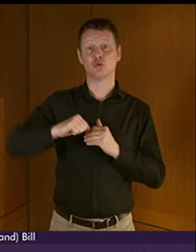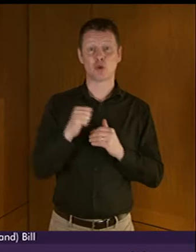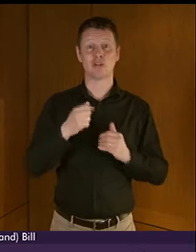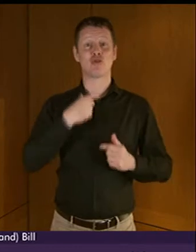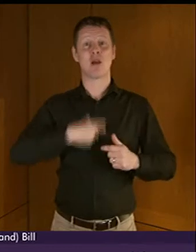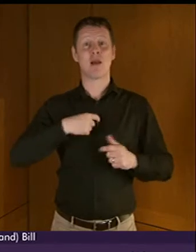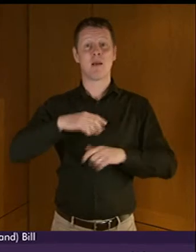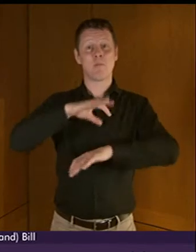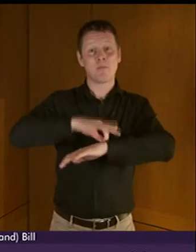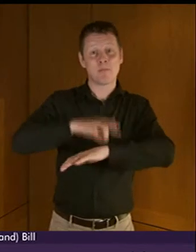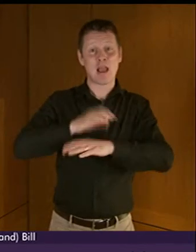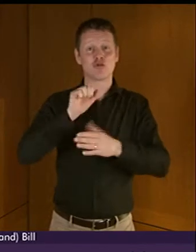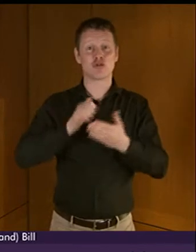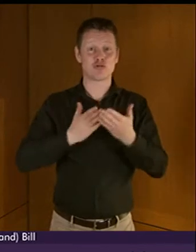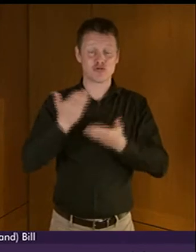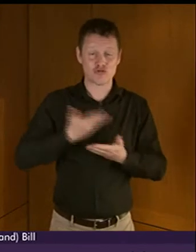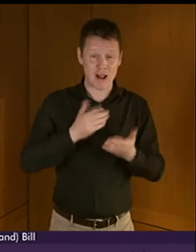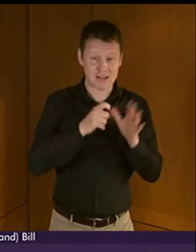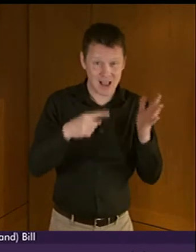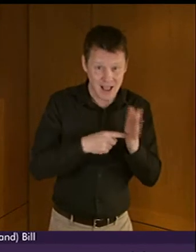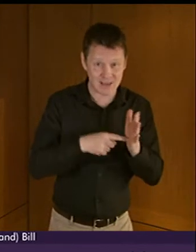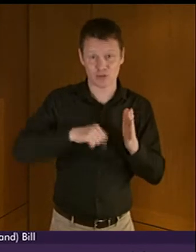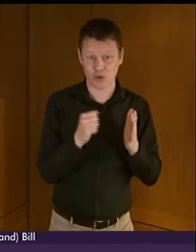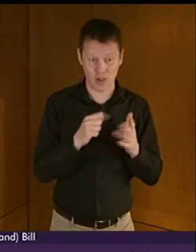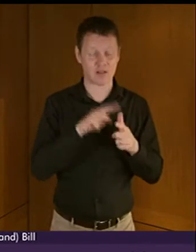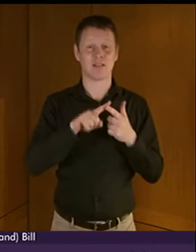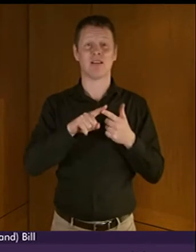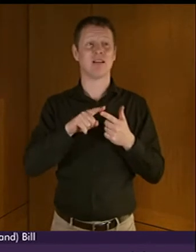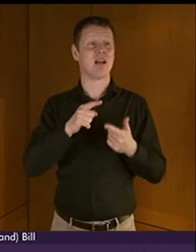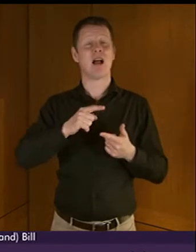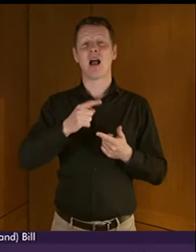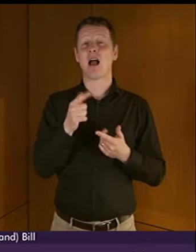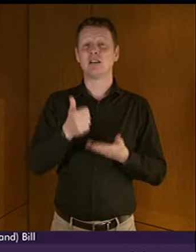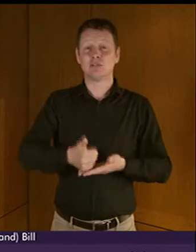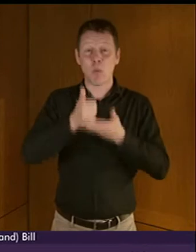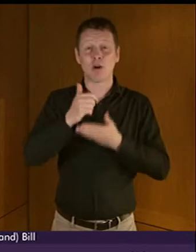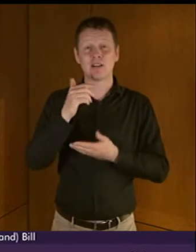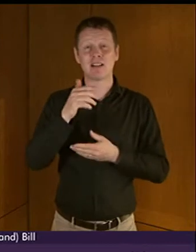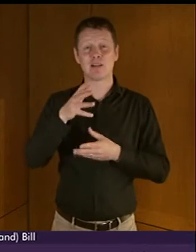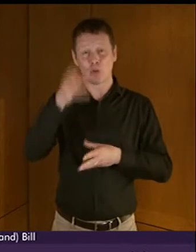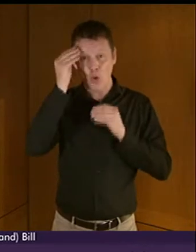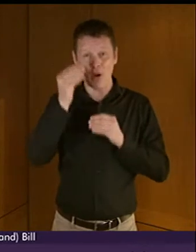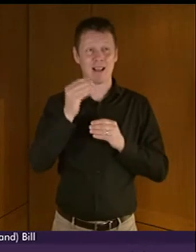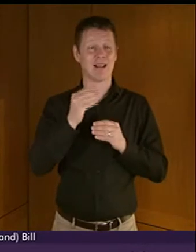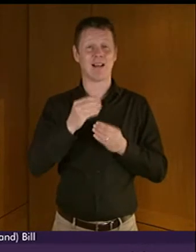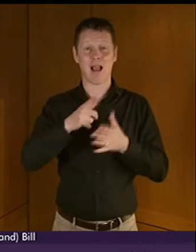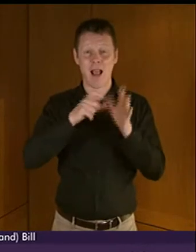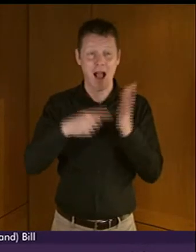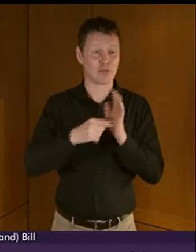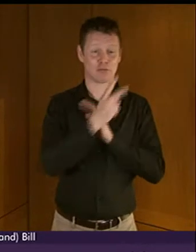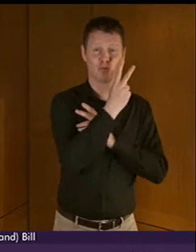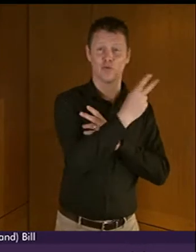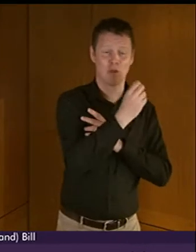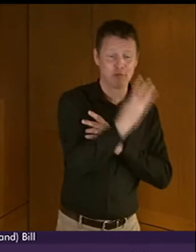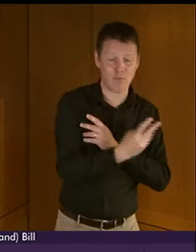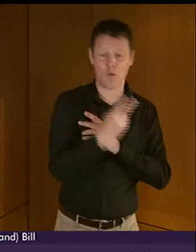The Educational, Additional Support for Learning Scotland Acts of 2004 and 2009. Now, all